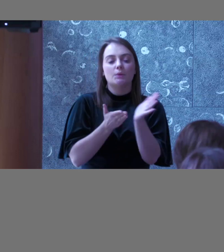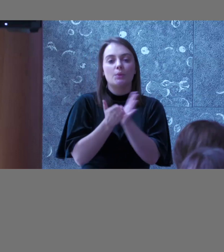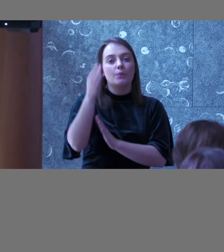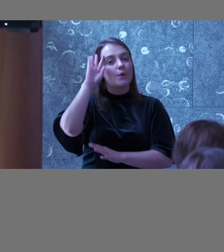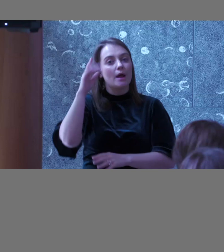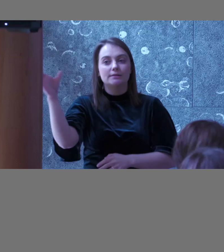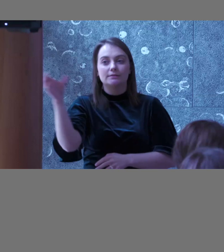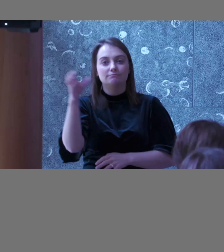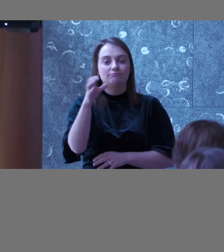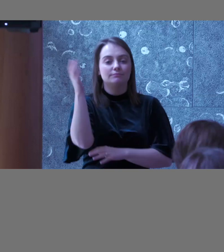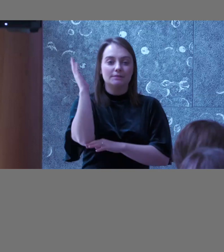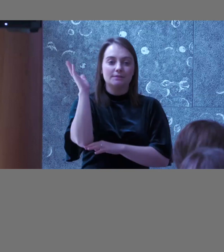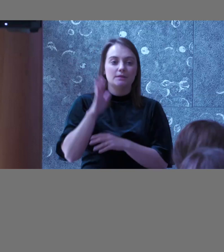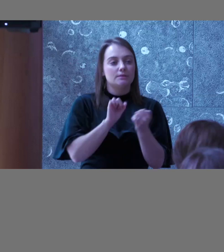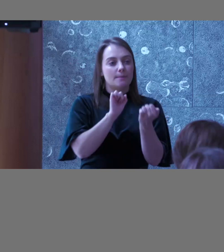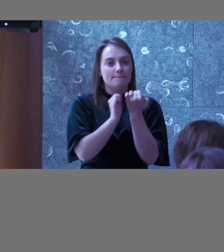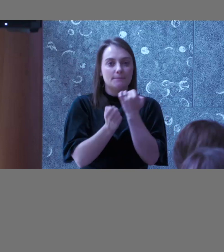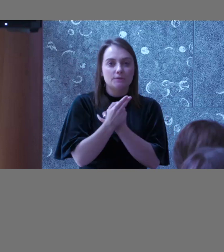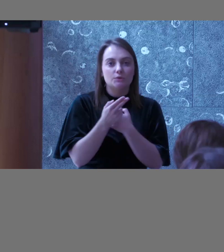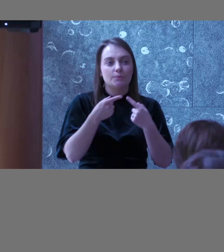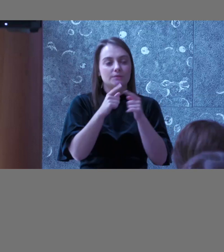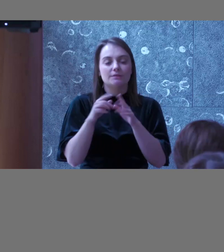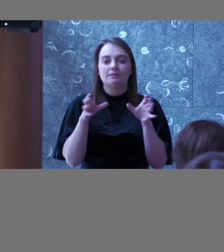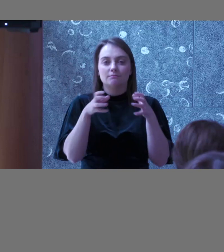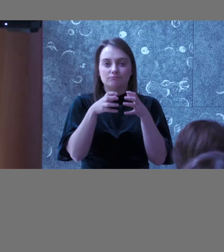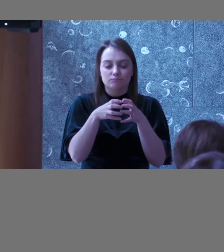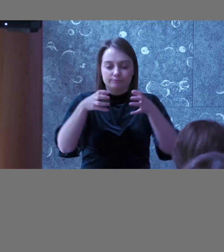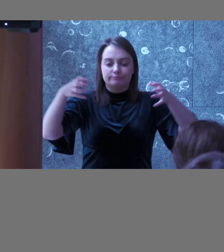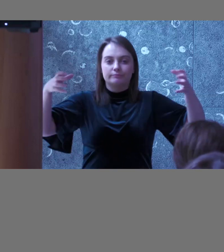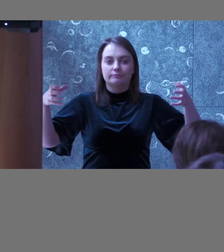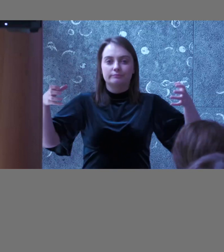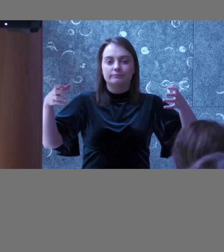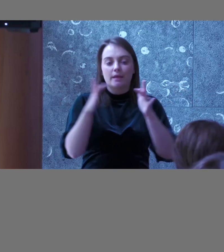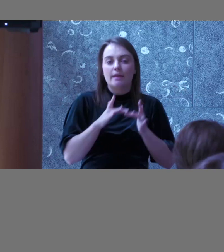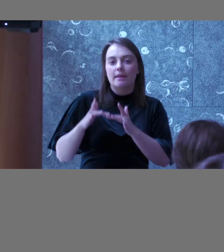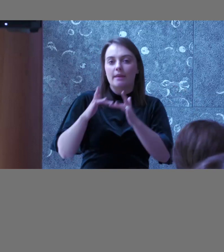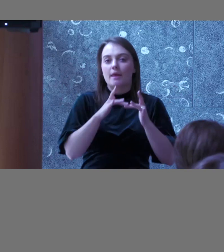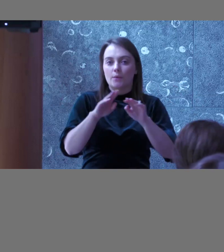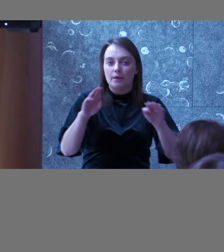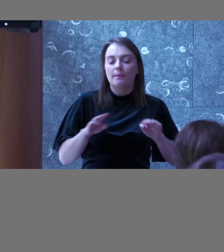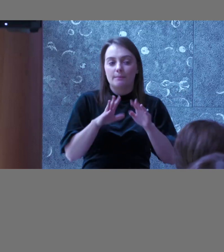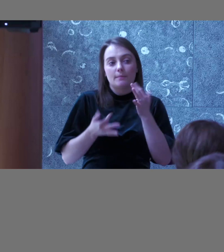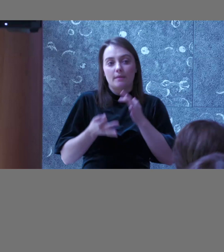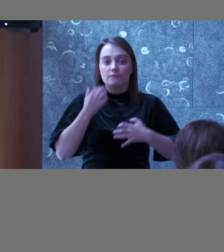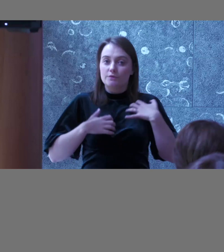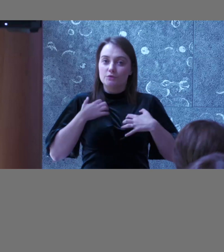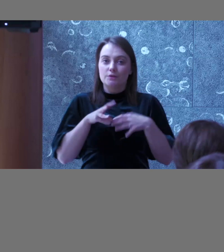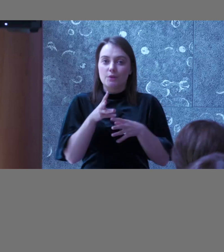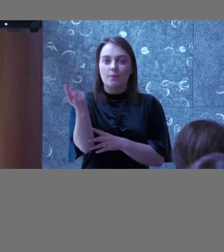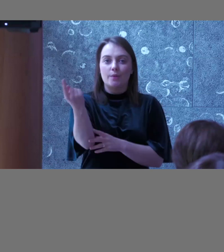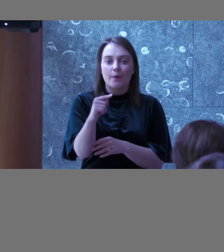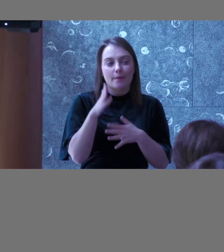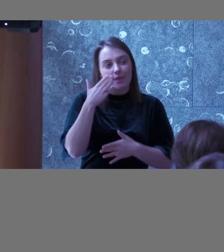speakers at meetups and just trying to grow that network and if people are passionate they'll come and you'll